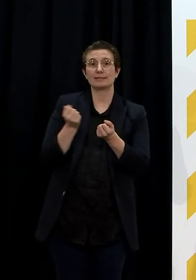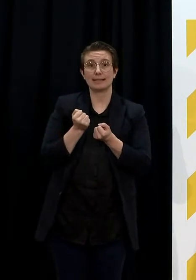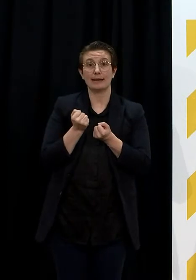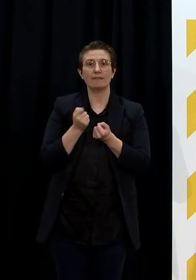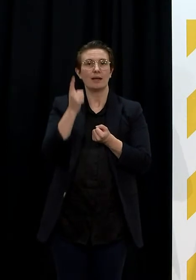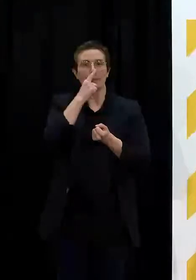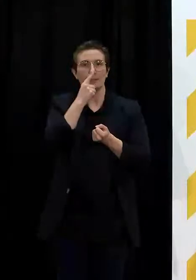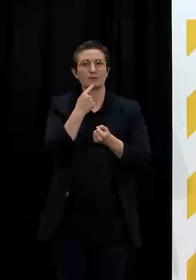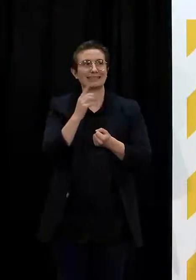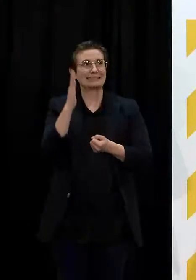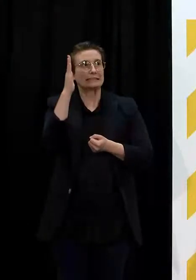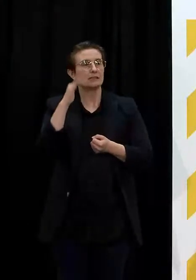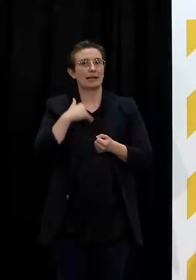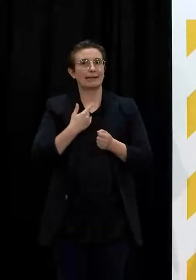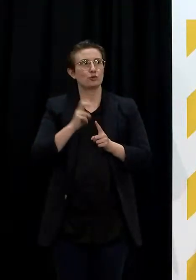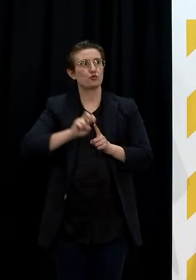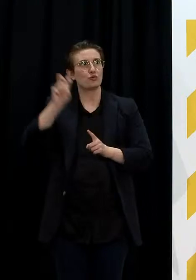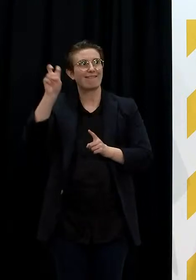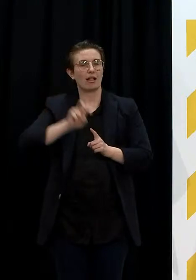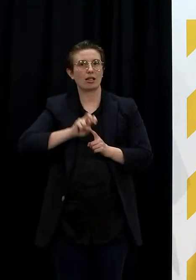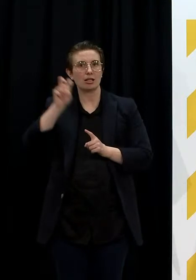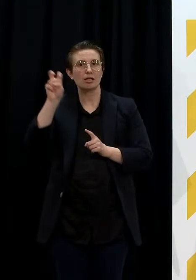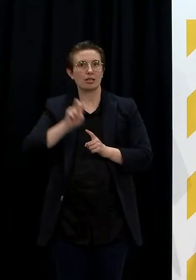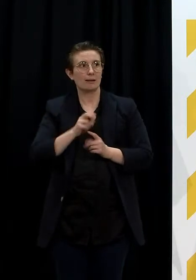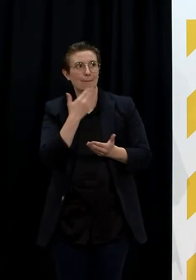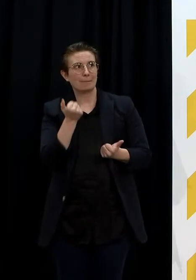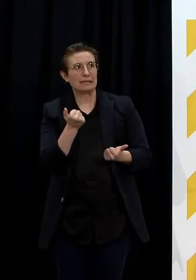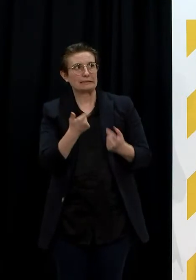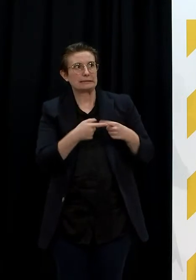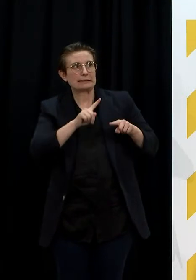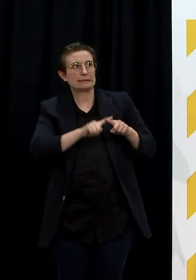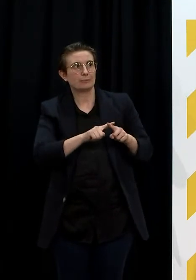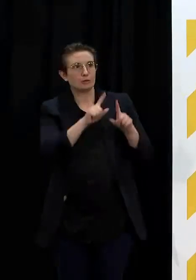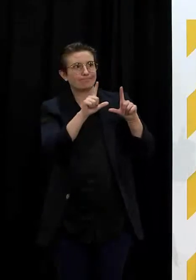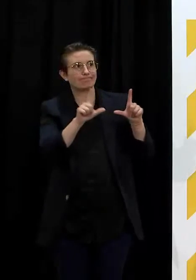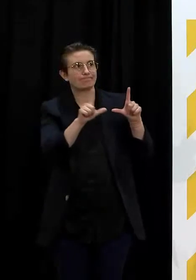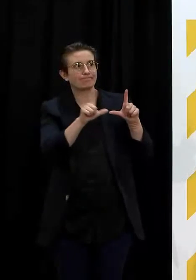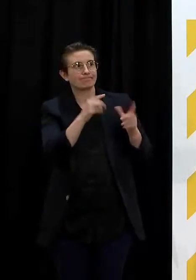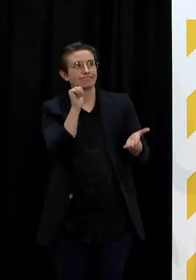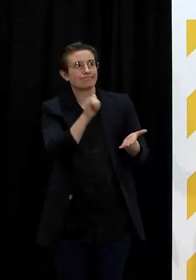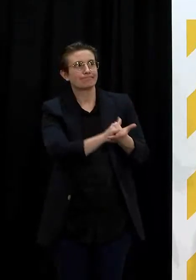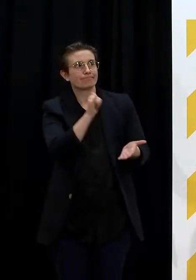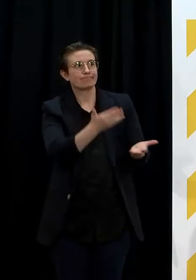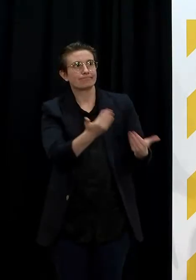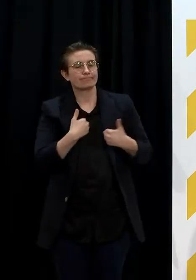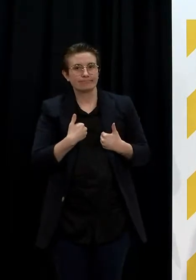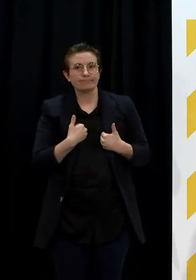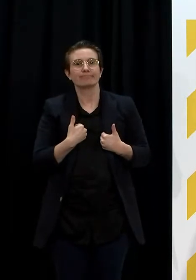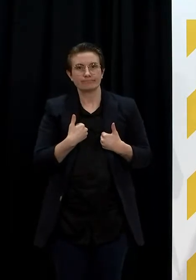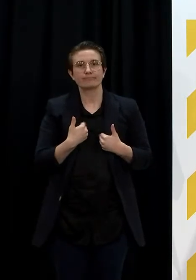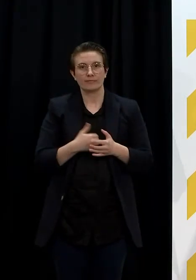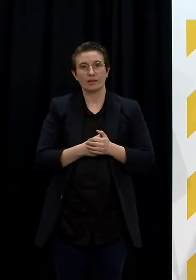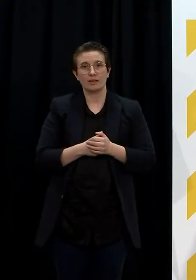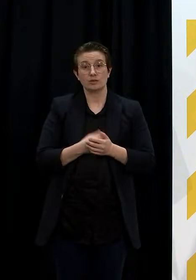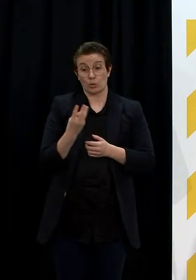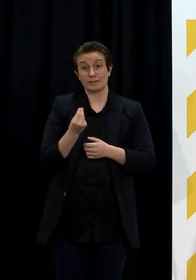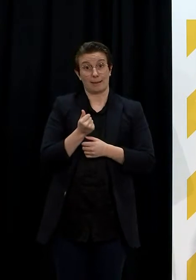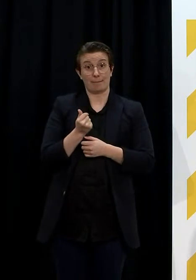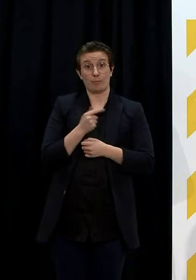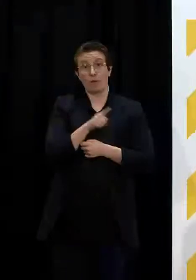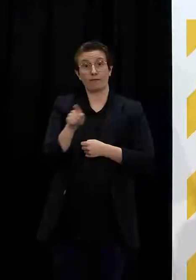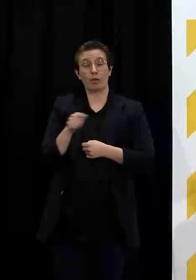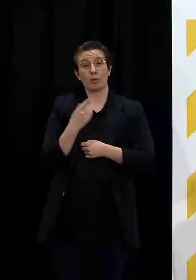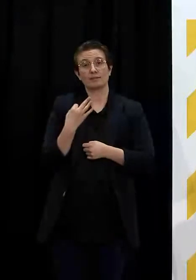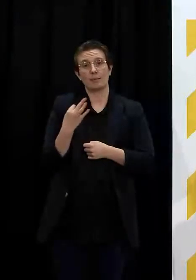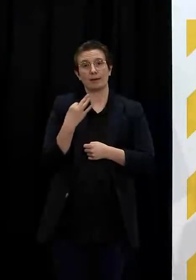directions. Of those that were eligible, noting that some applications were for activities that are already permitted